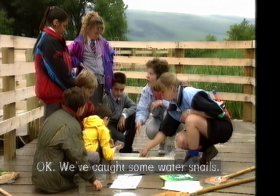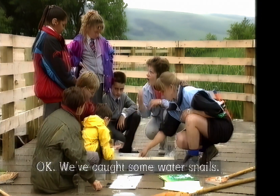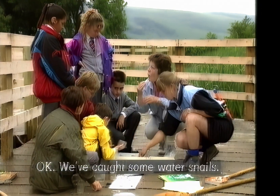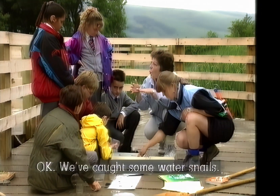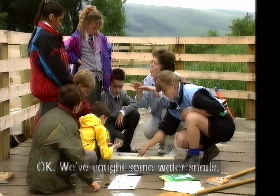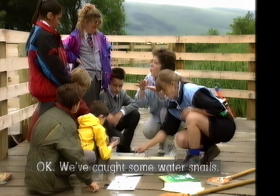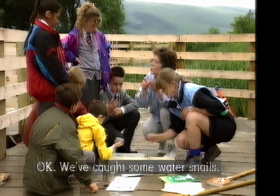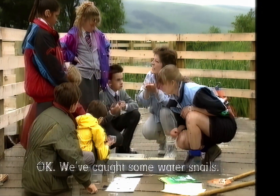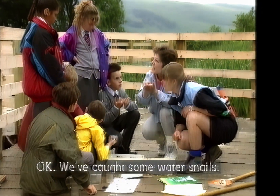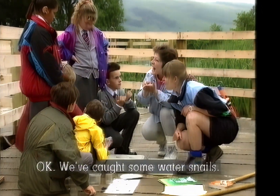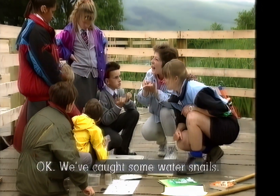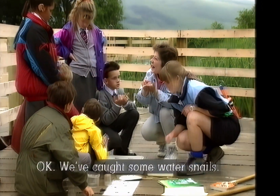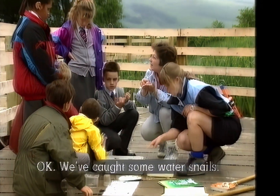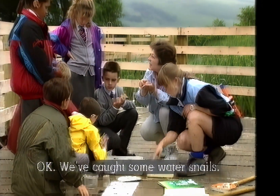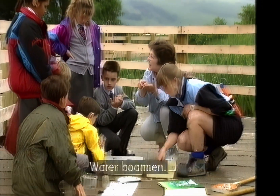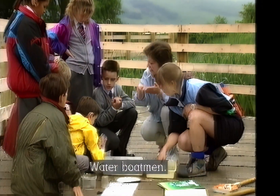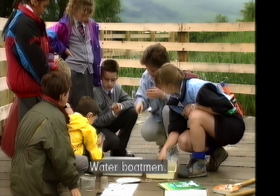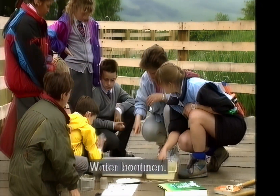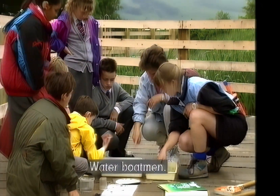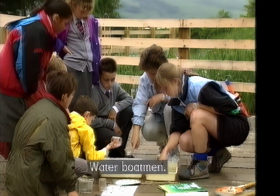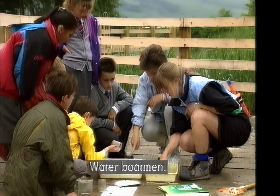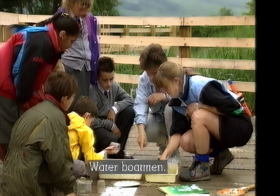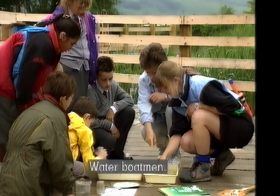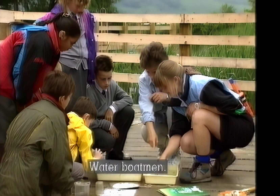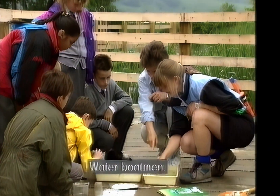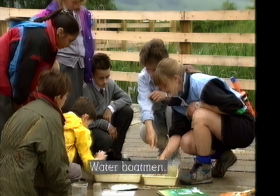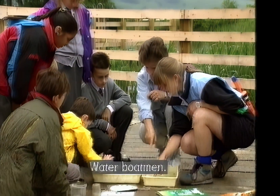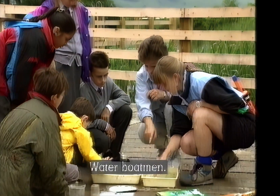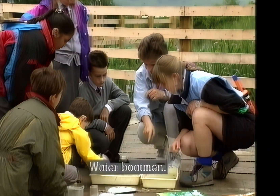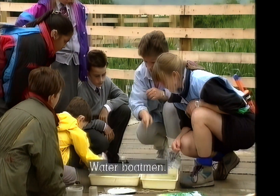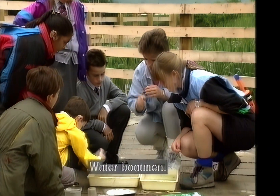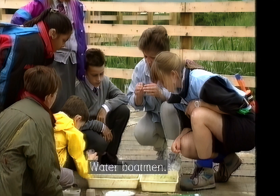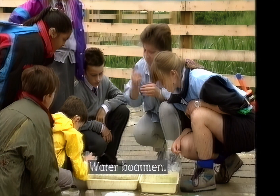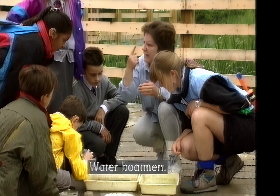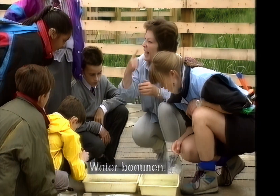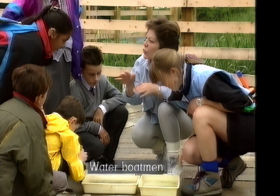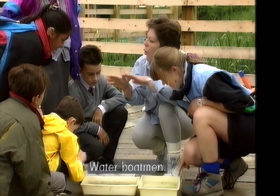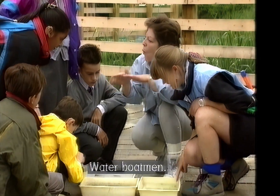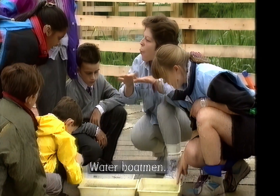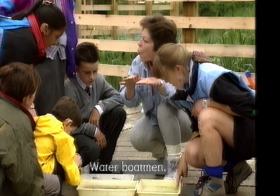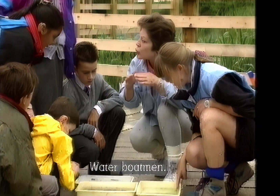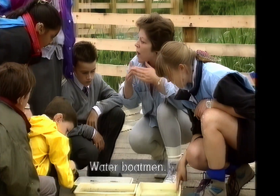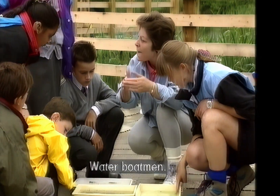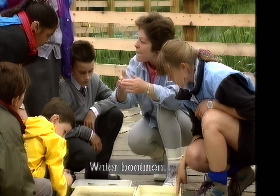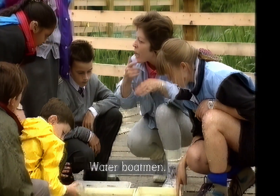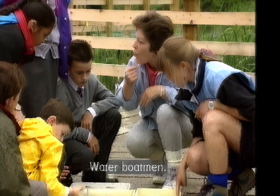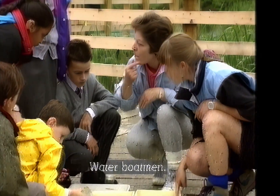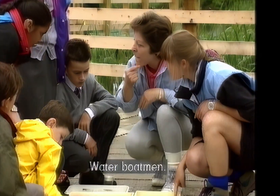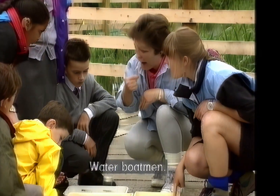water boatmen here. This is very special, you've caught a